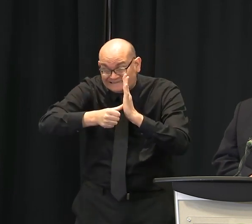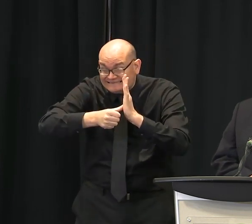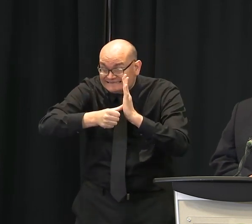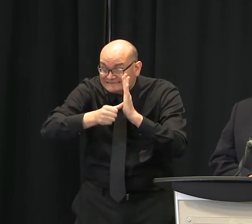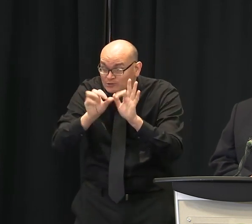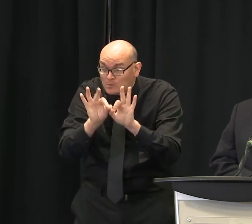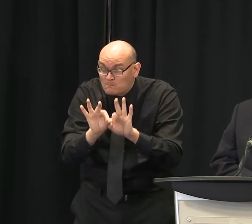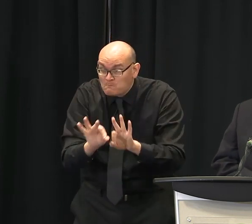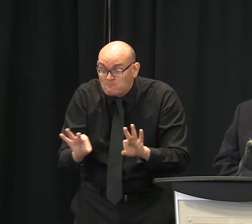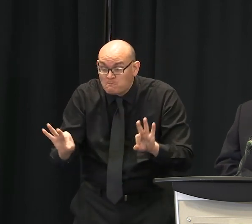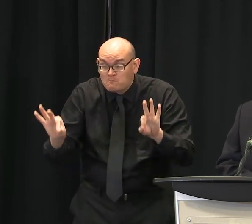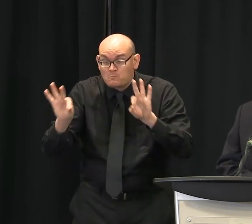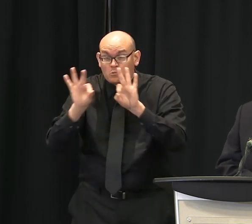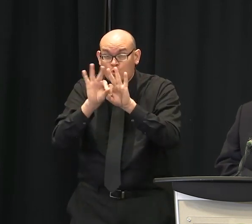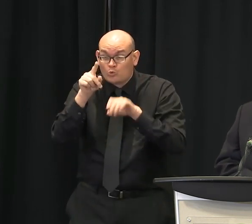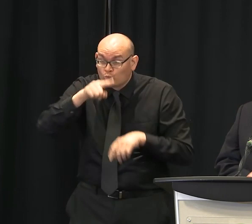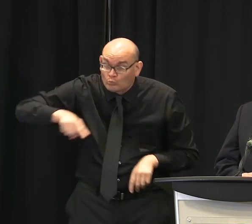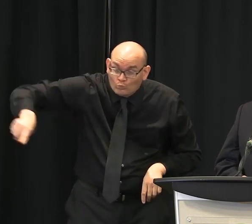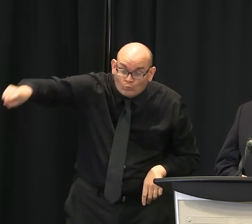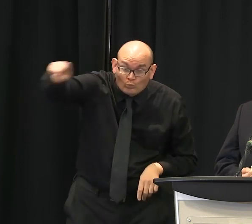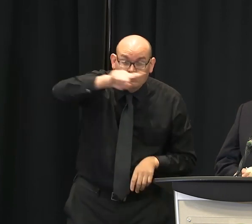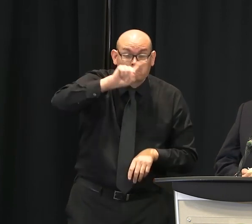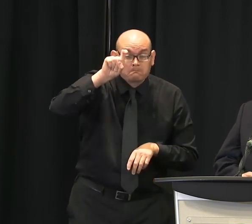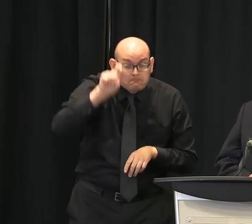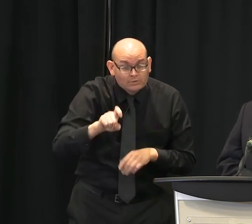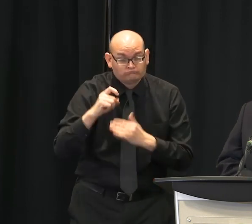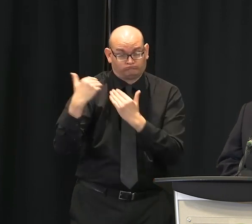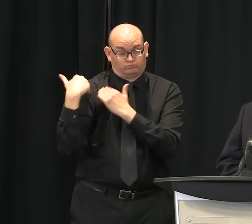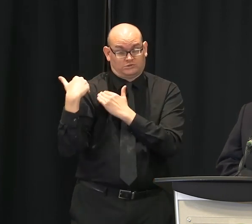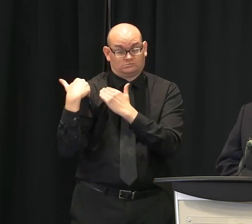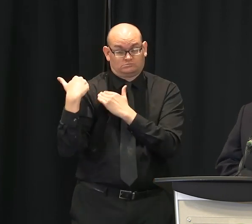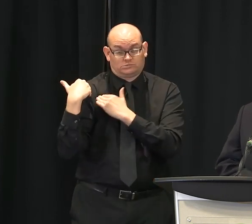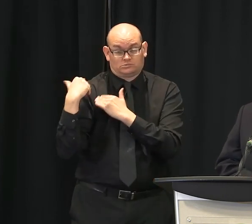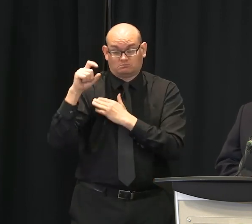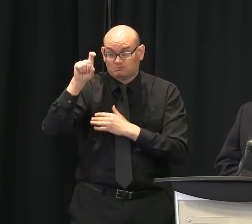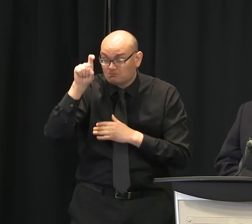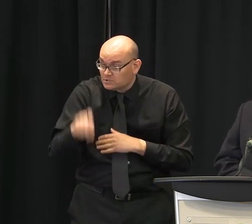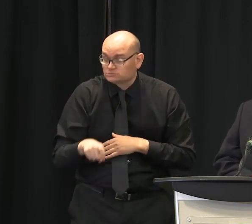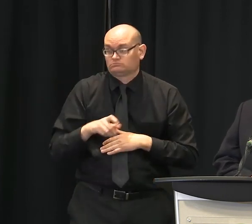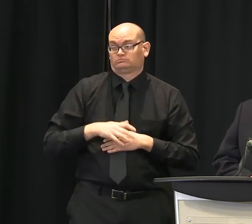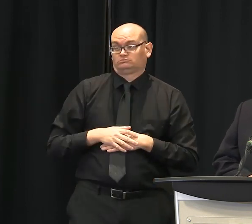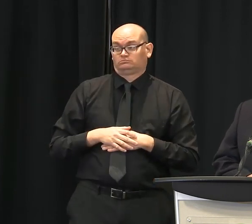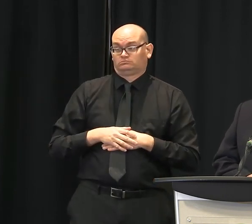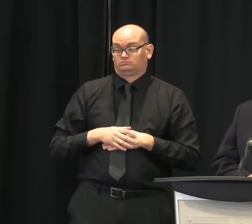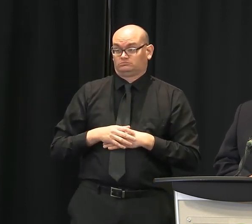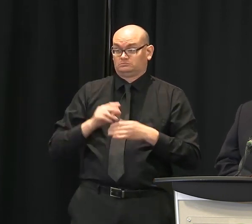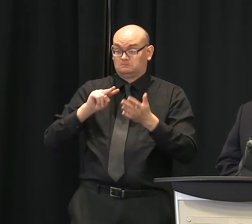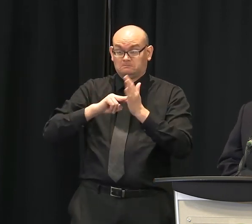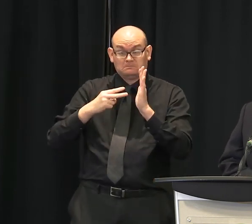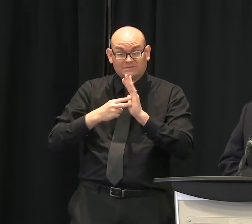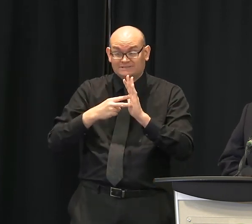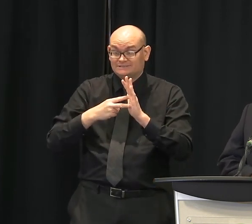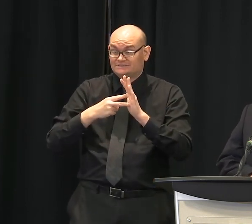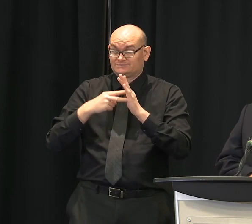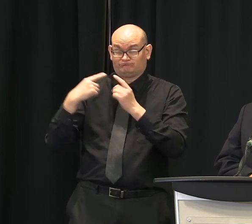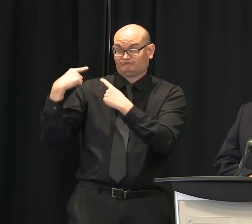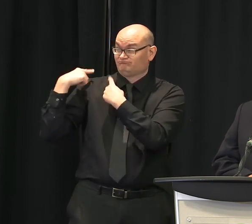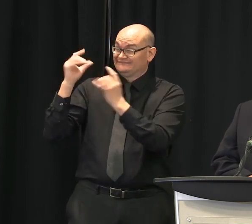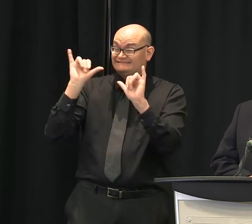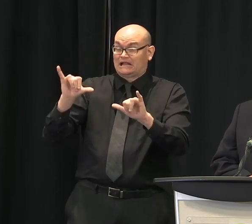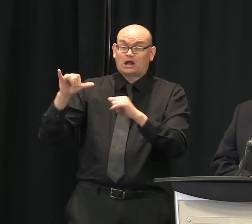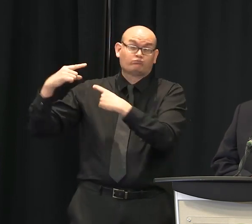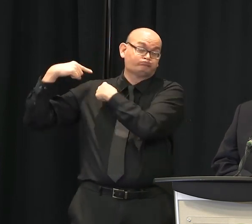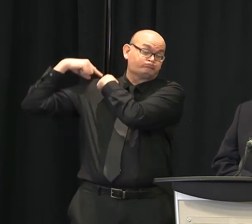part around the aspects that we've talked about for weeks now to, you know, to try to contain